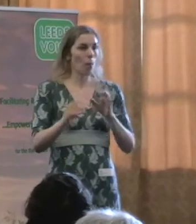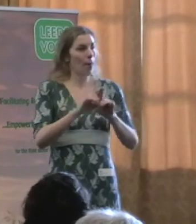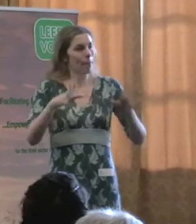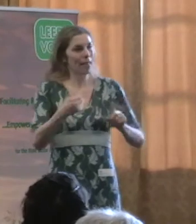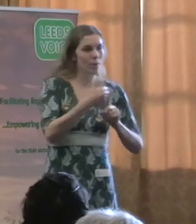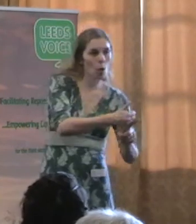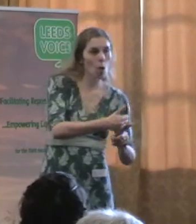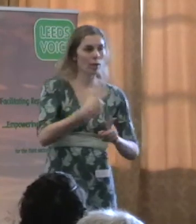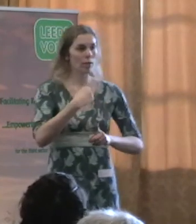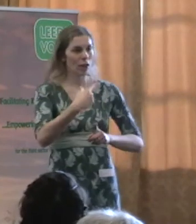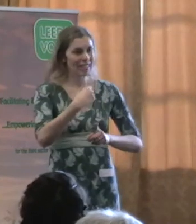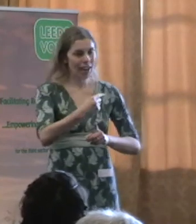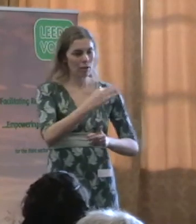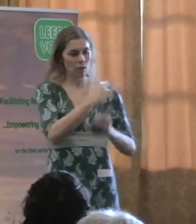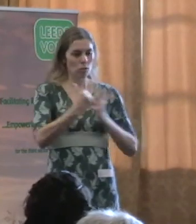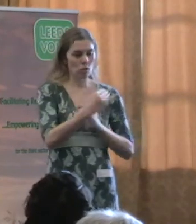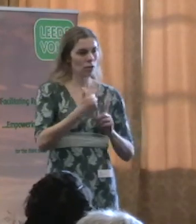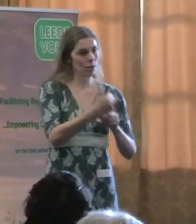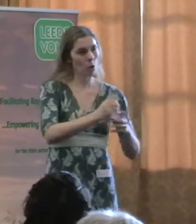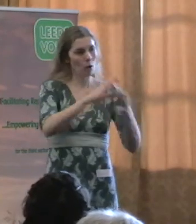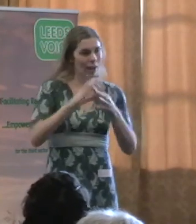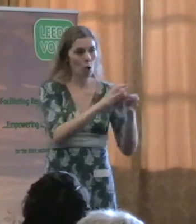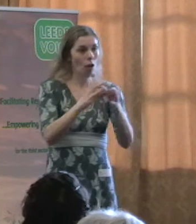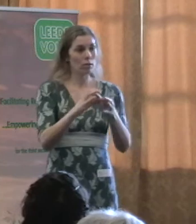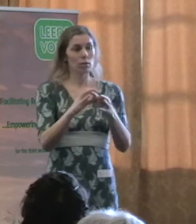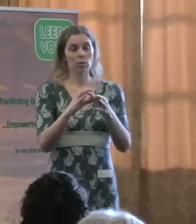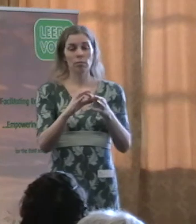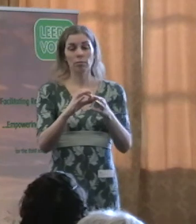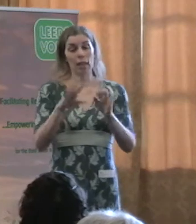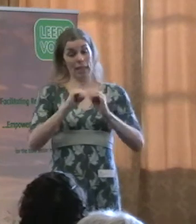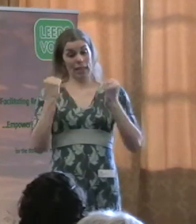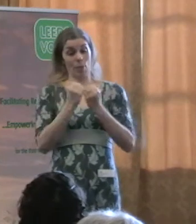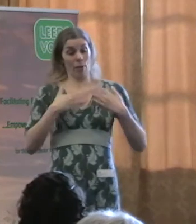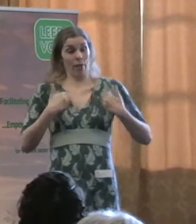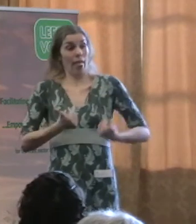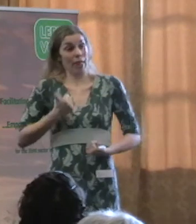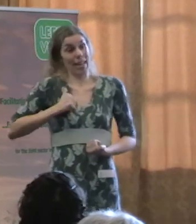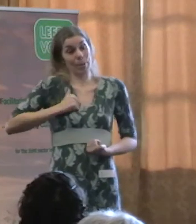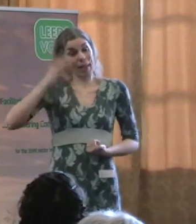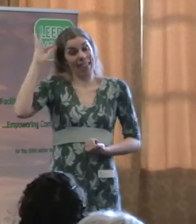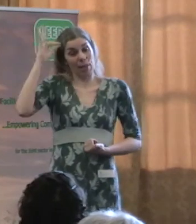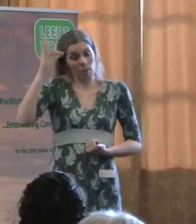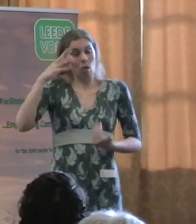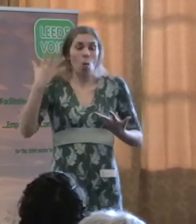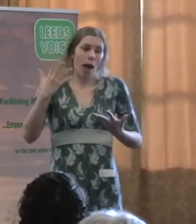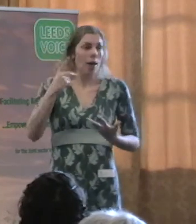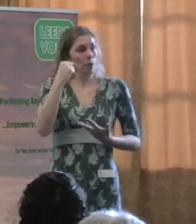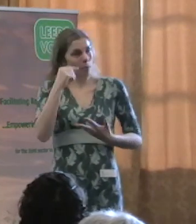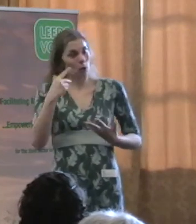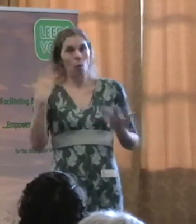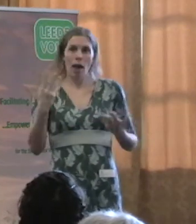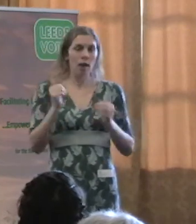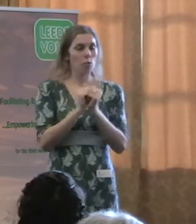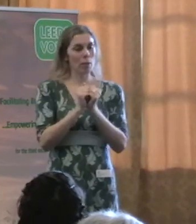networks. And it then goes on to say, Palm Health would expect local authority, where possible and appropriate, should be